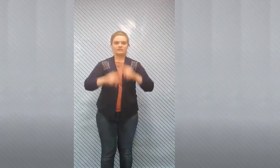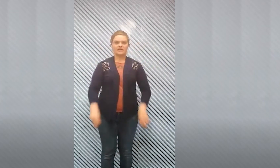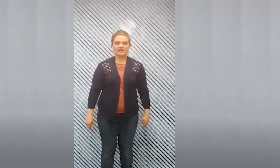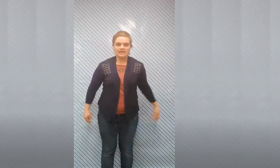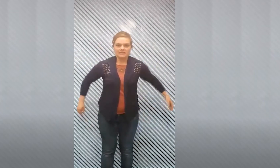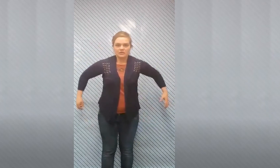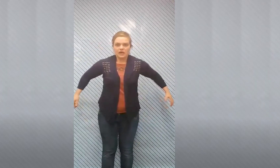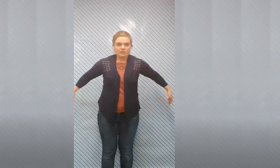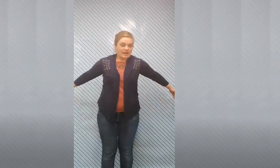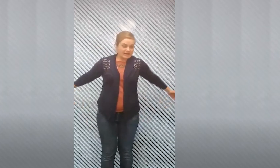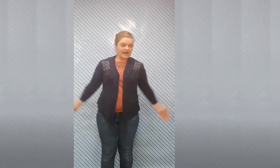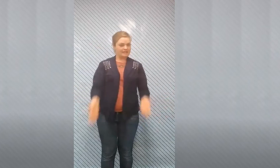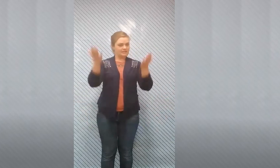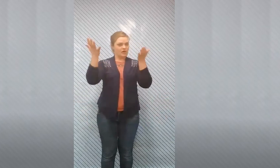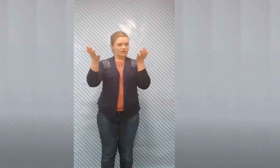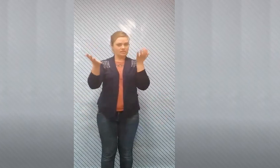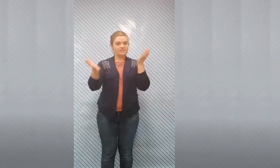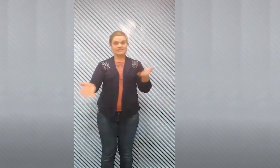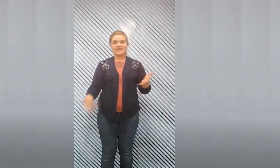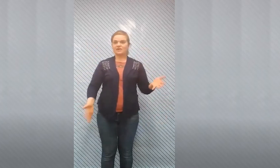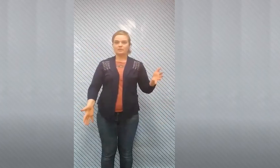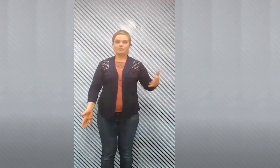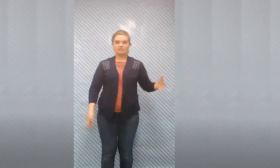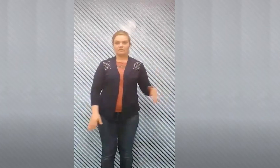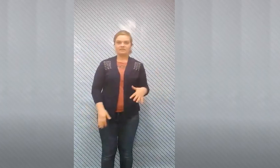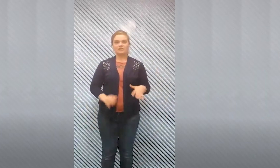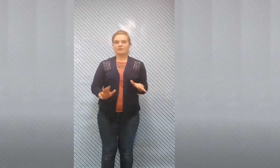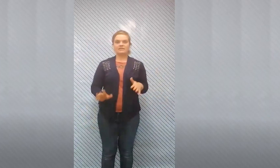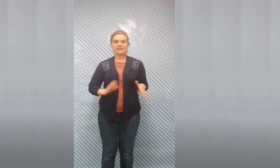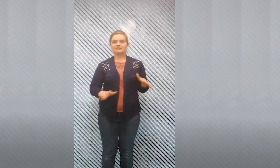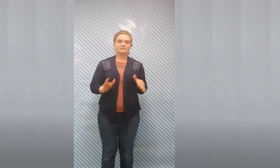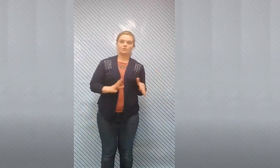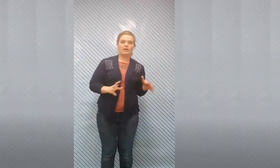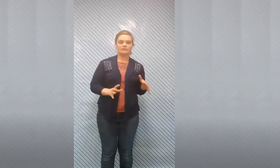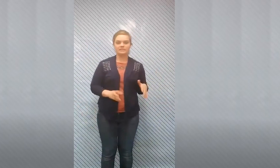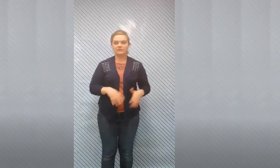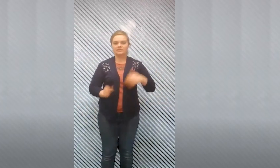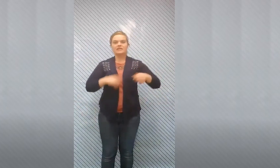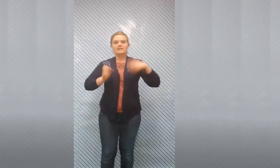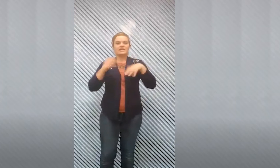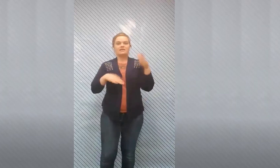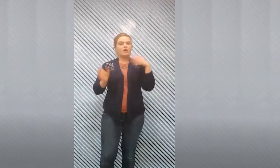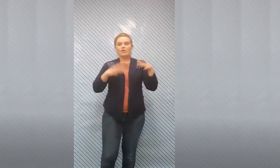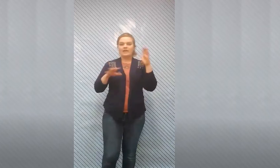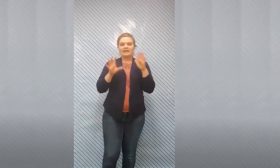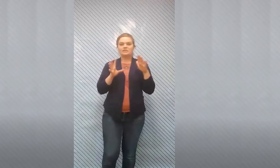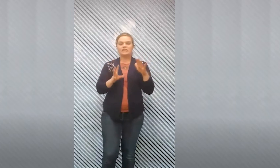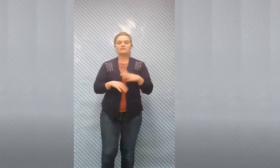excited so i'm gonna ask that you all just stand up with me for a minute so we can get some of the wiggles out and get all that energy out